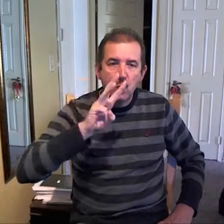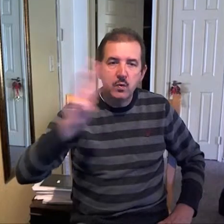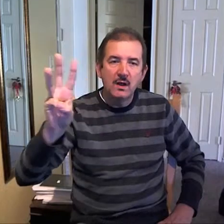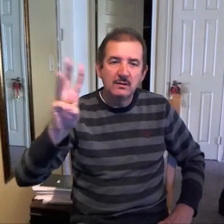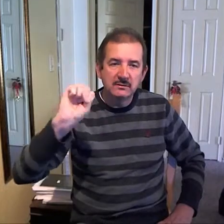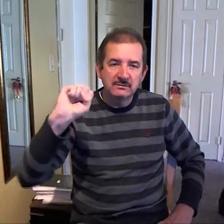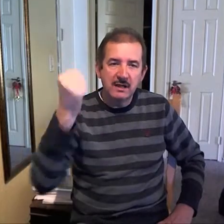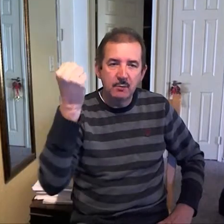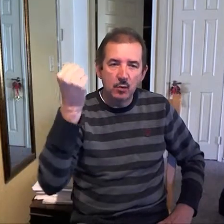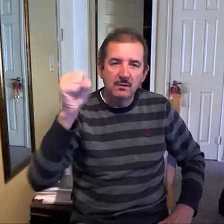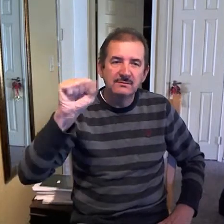I'm not sure.